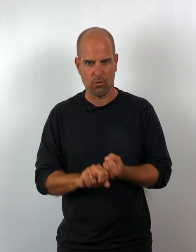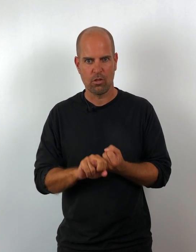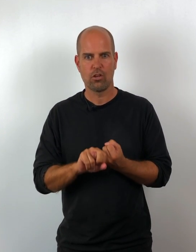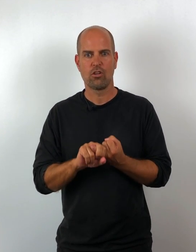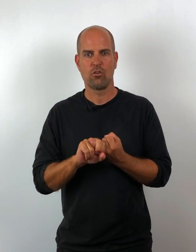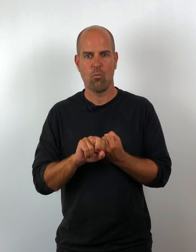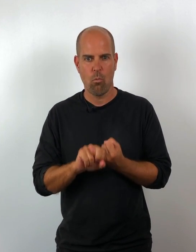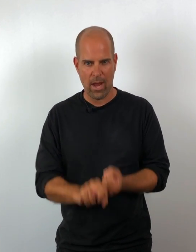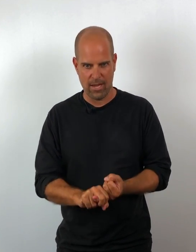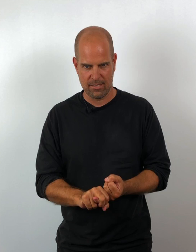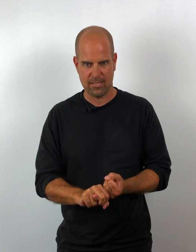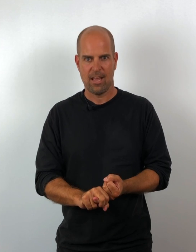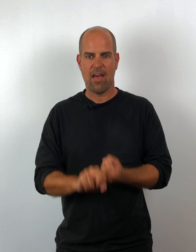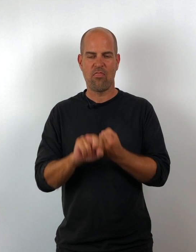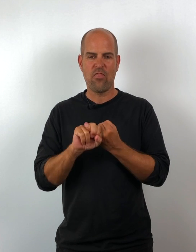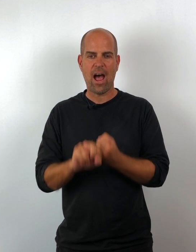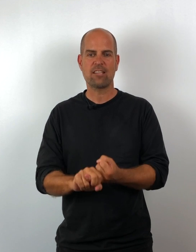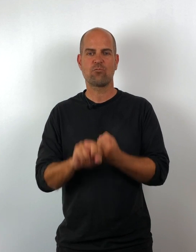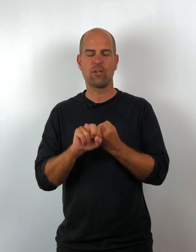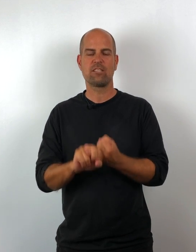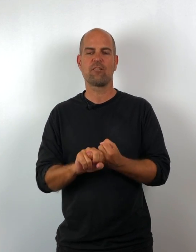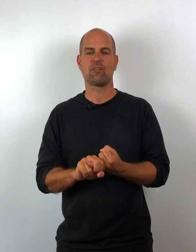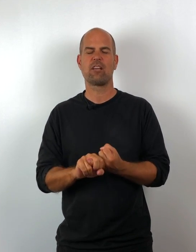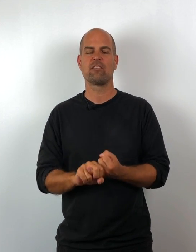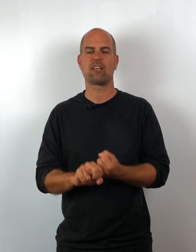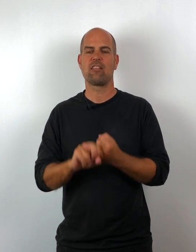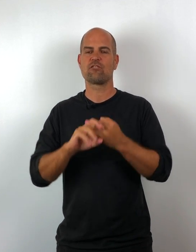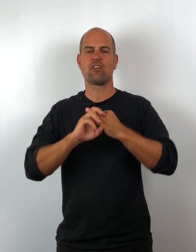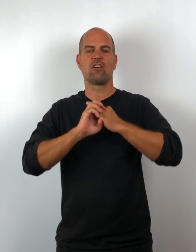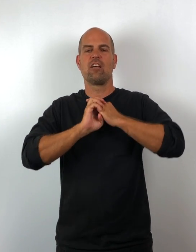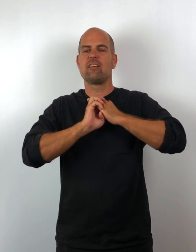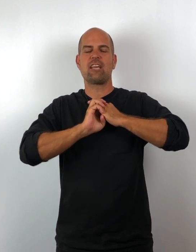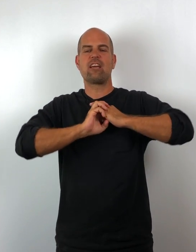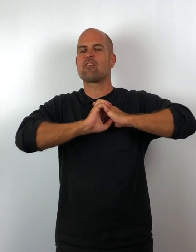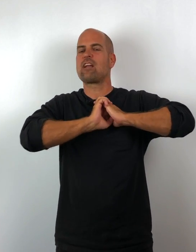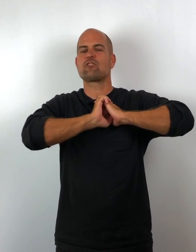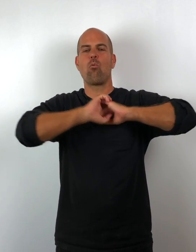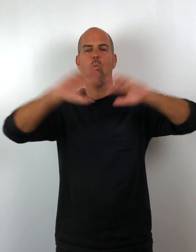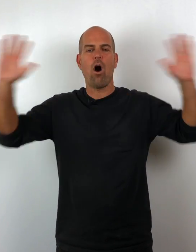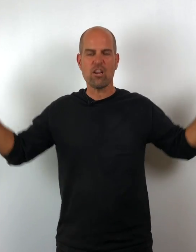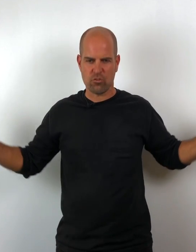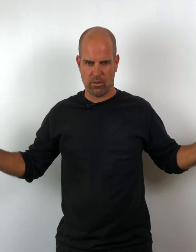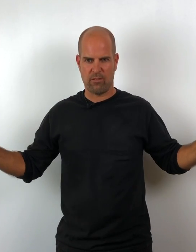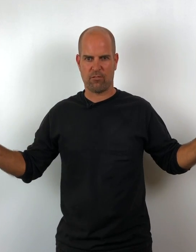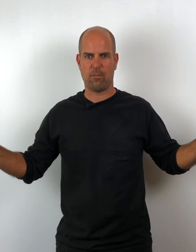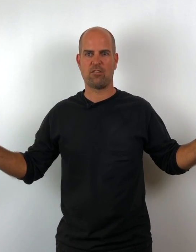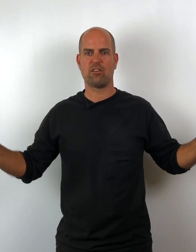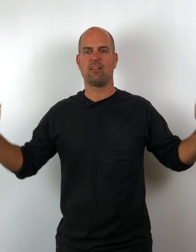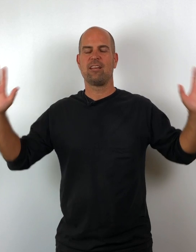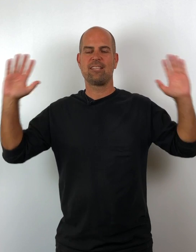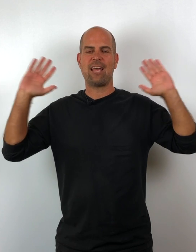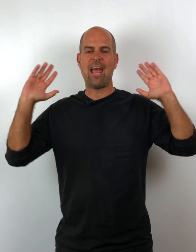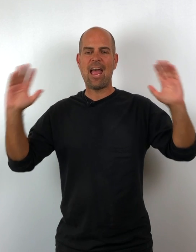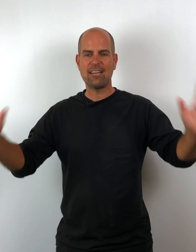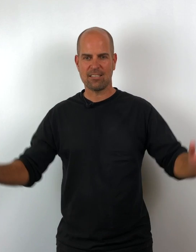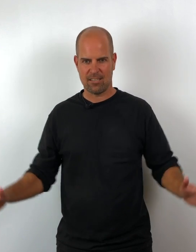ways. And that's what's different here. This internet is awash with information. It's endless.